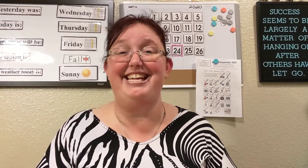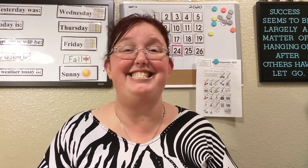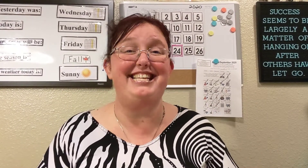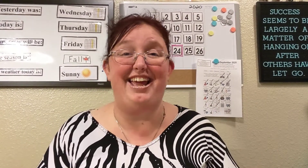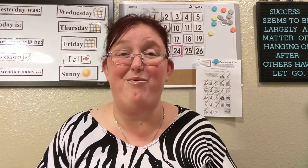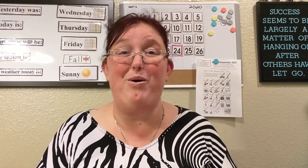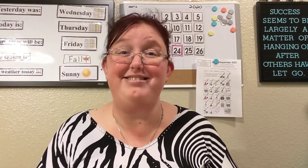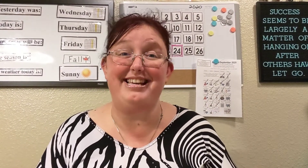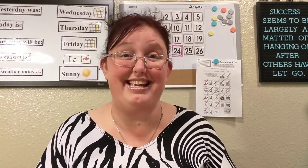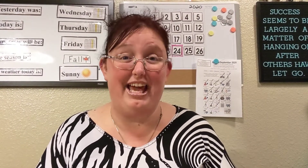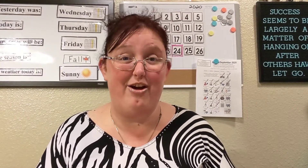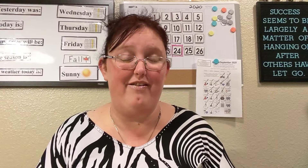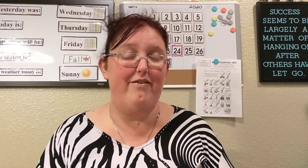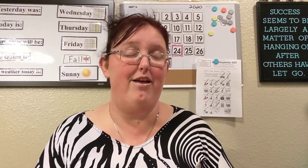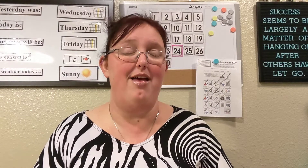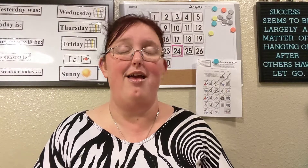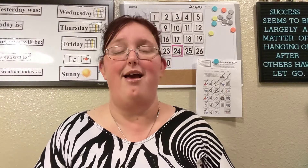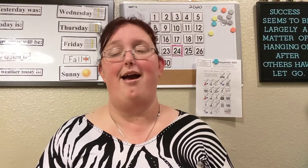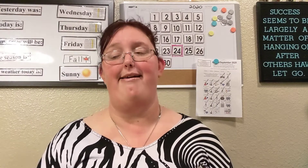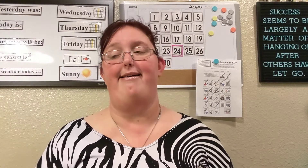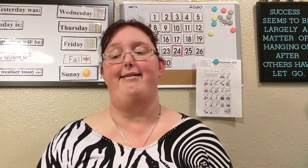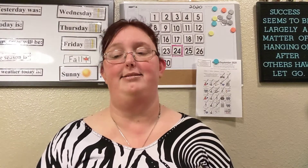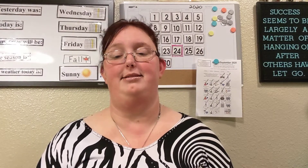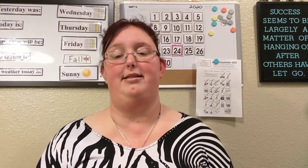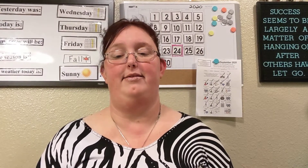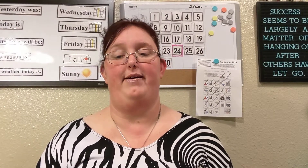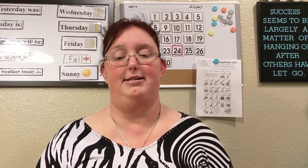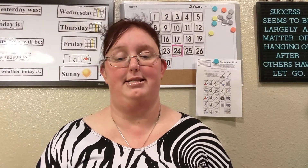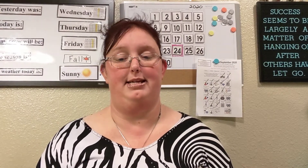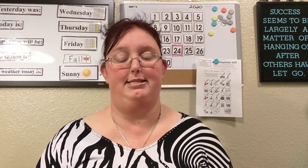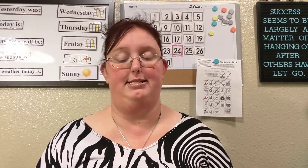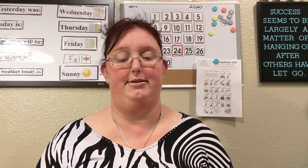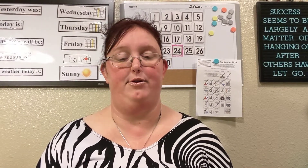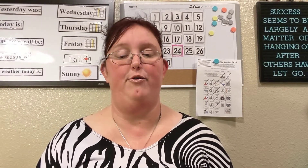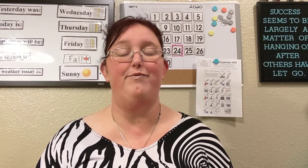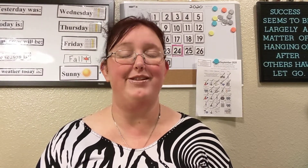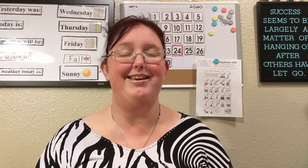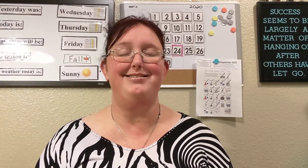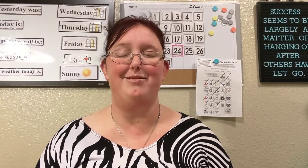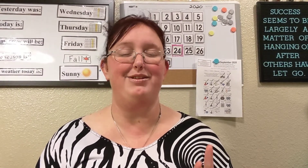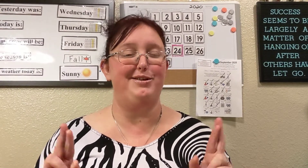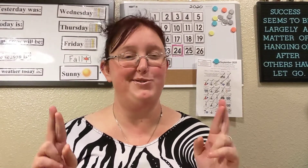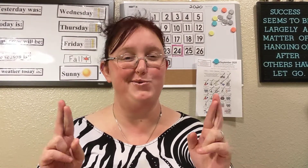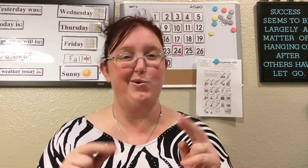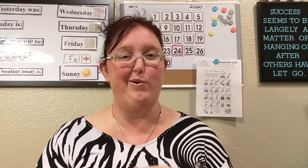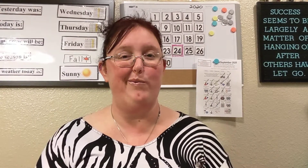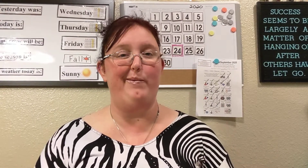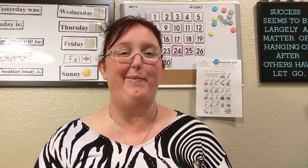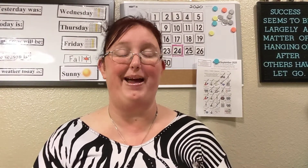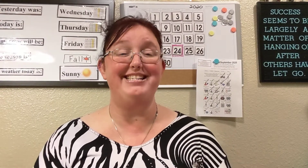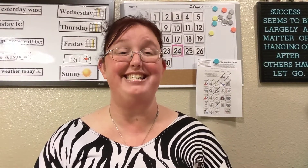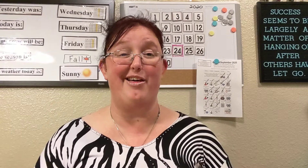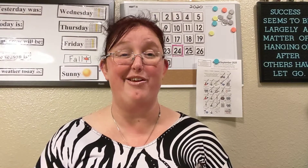safe well taken care of and the fact that hopefully someday soon we will be back together